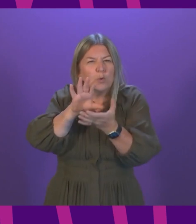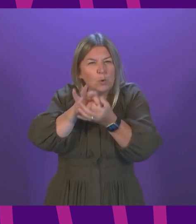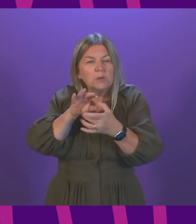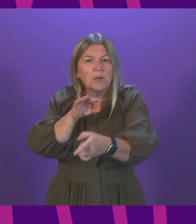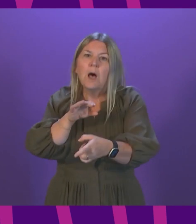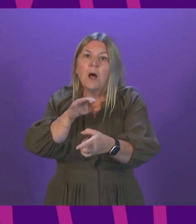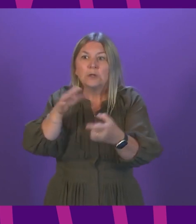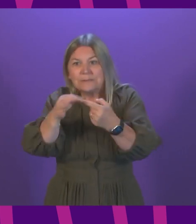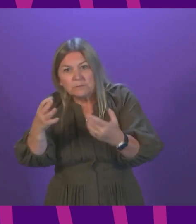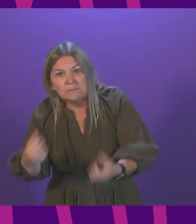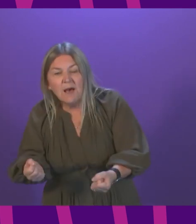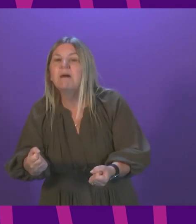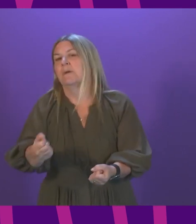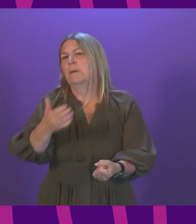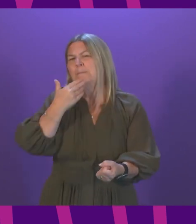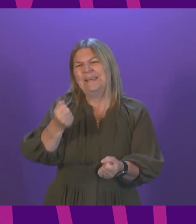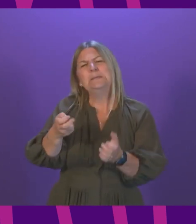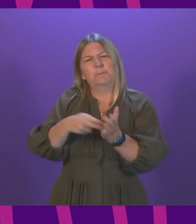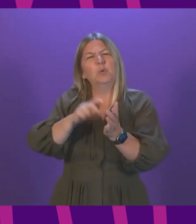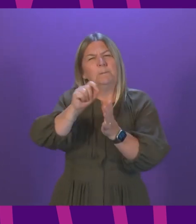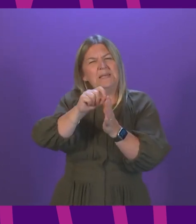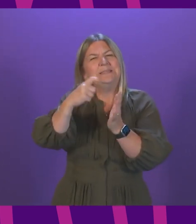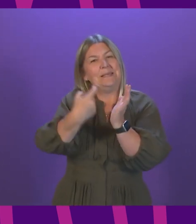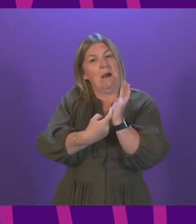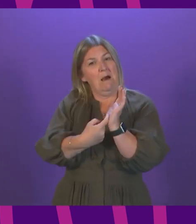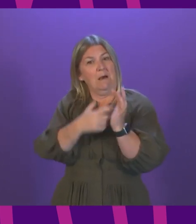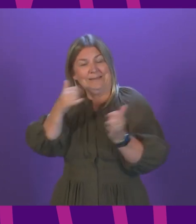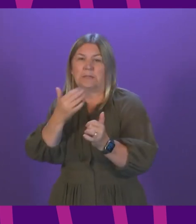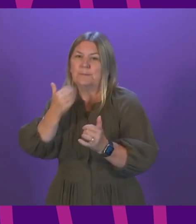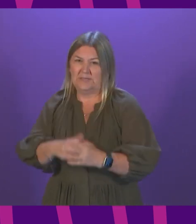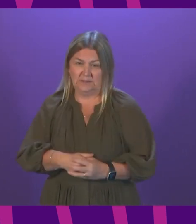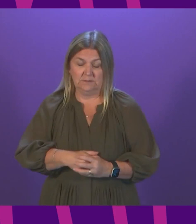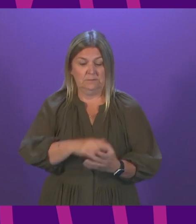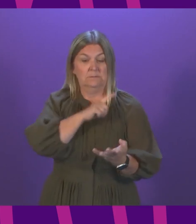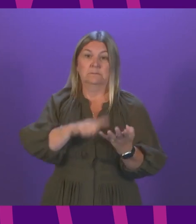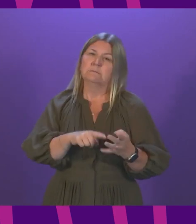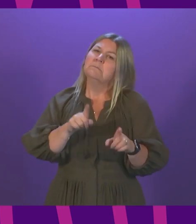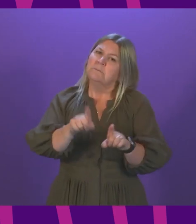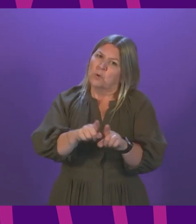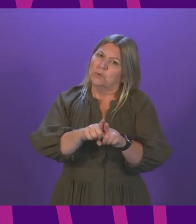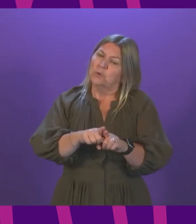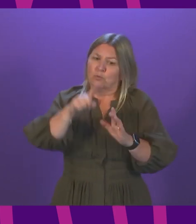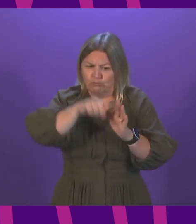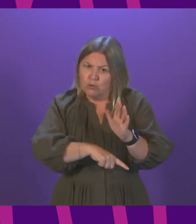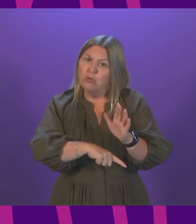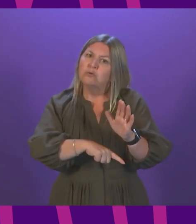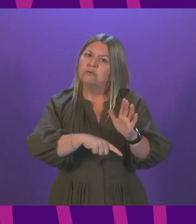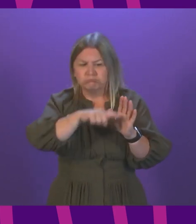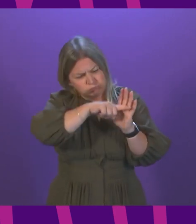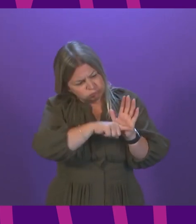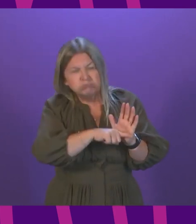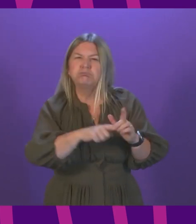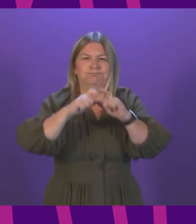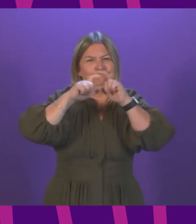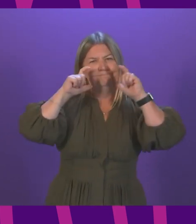please self-isolate and book a PCR test. Thirdly, please comply with the mitigations still in place. We are face coverings in